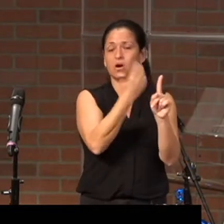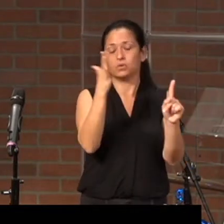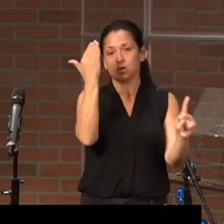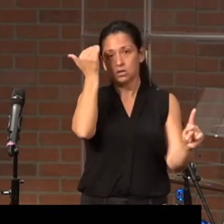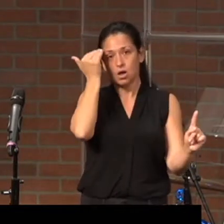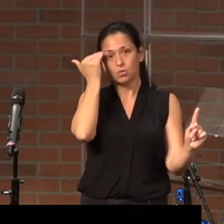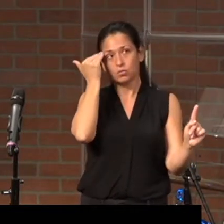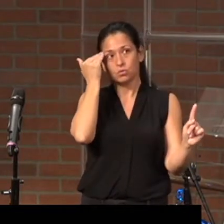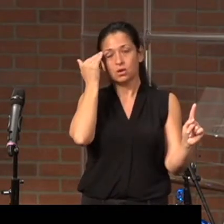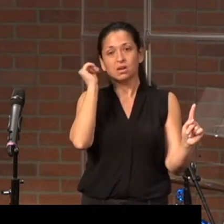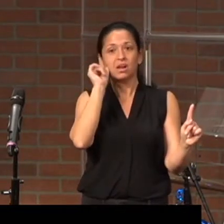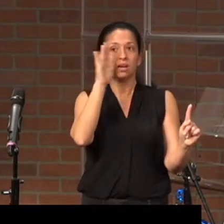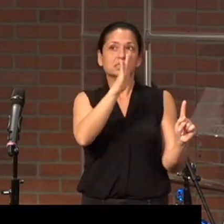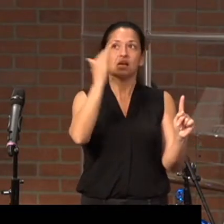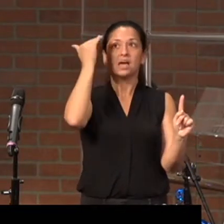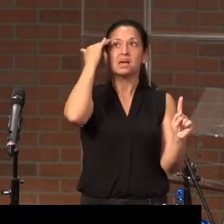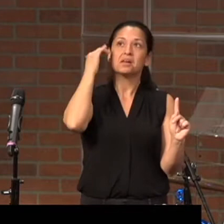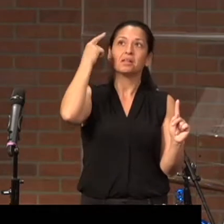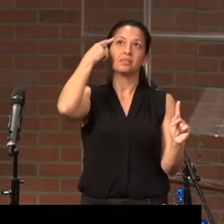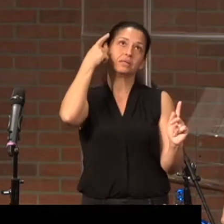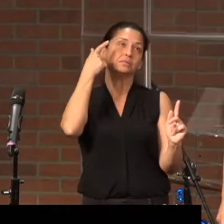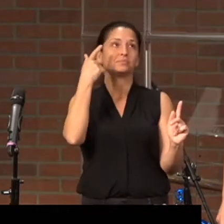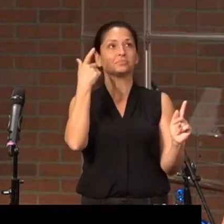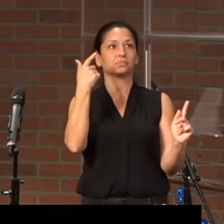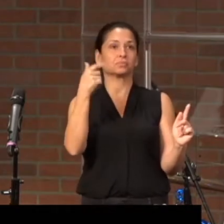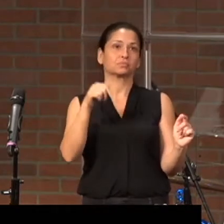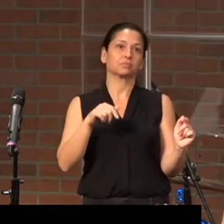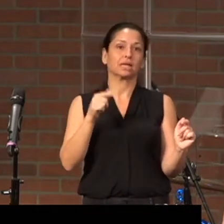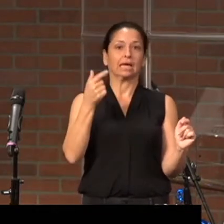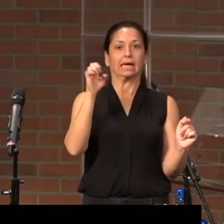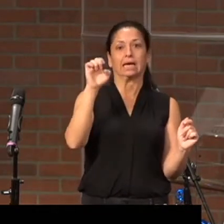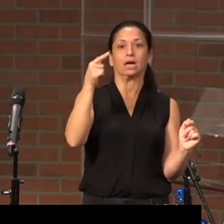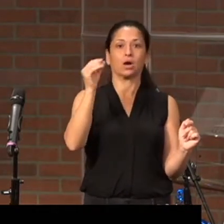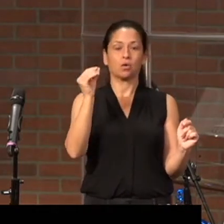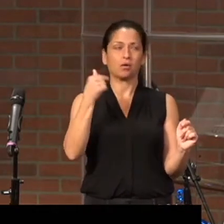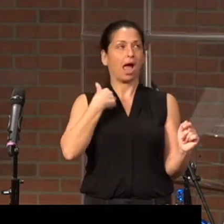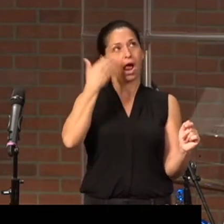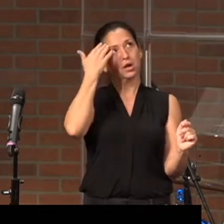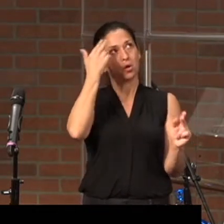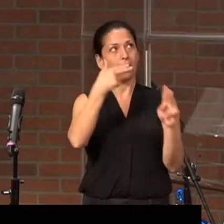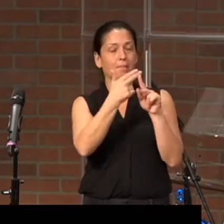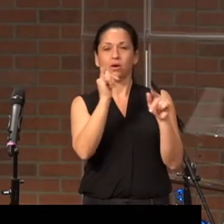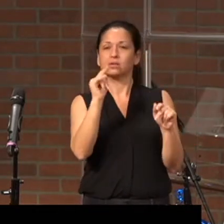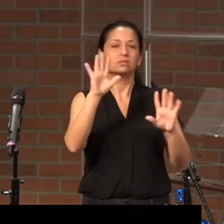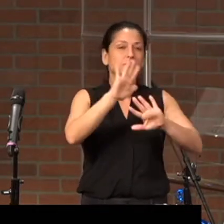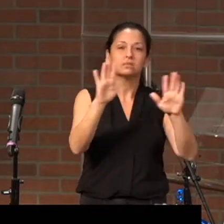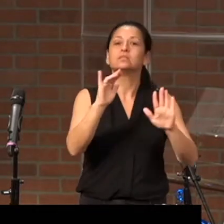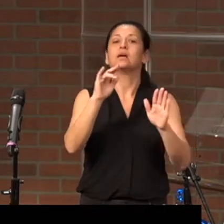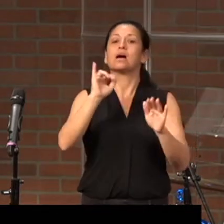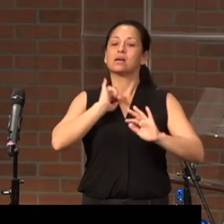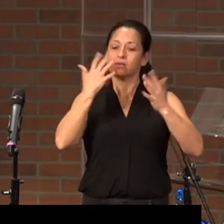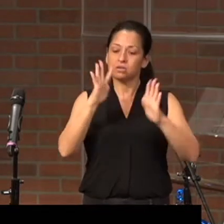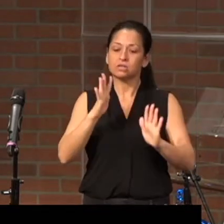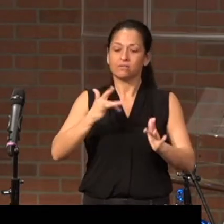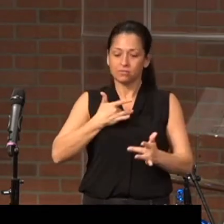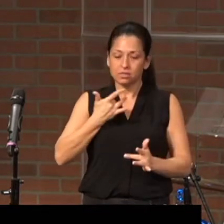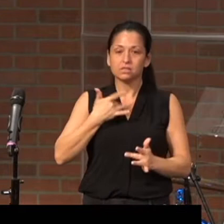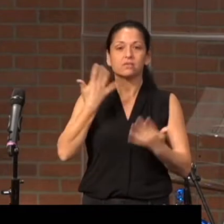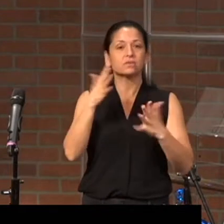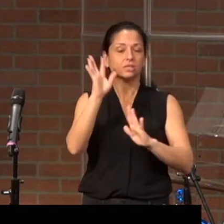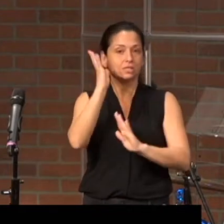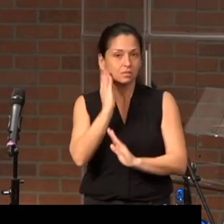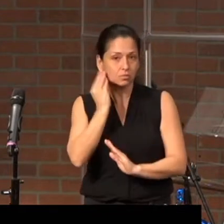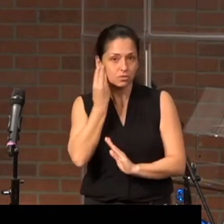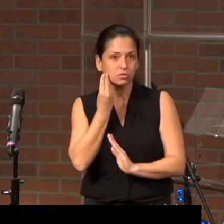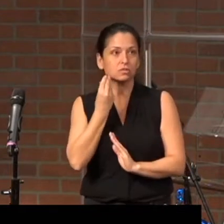It's not a head thing. Not I know about it. It's I have felt it. I have experienced